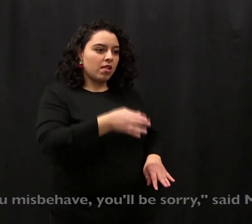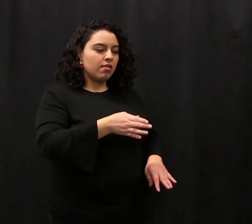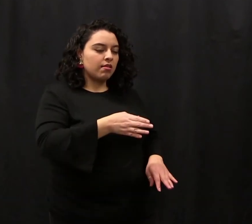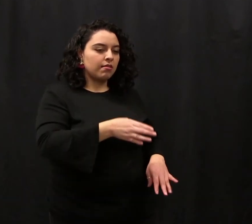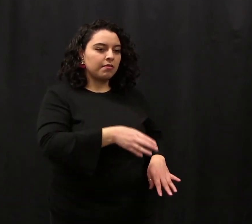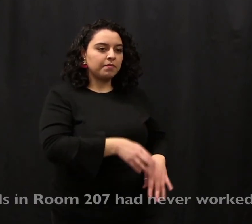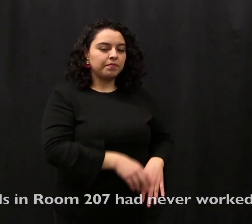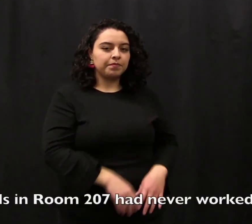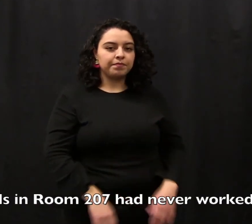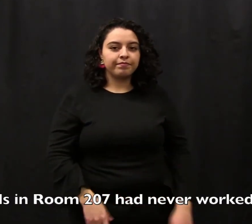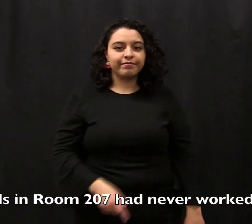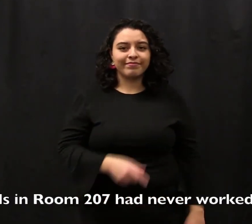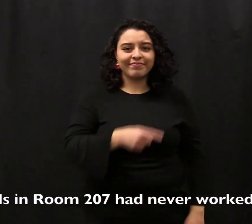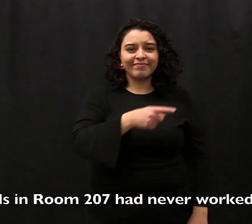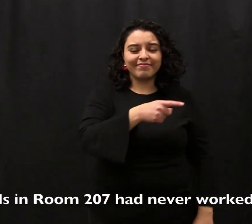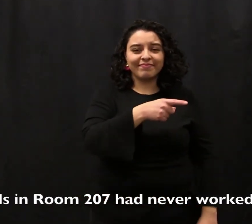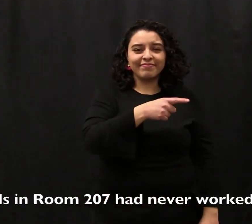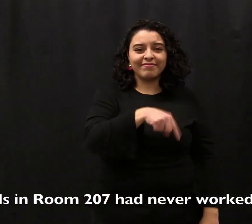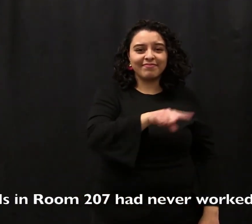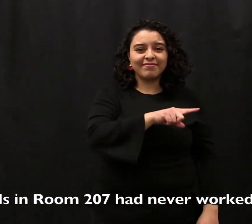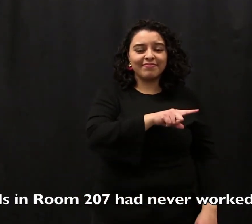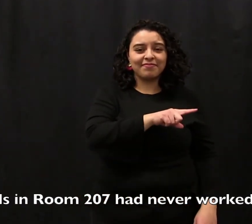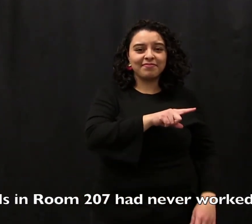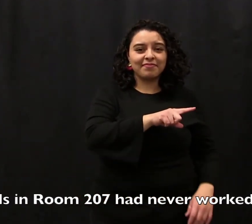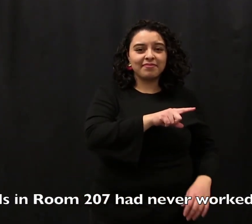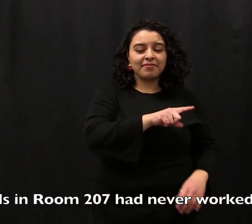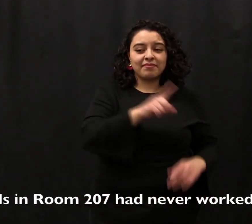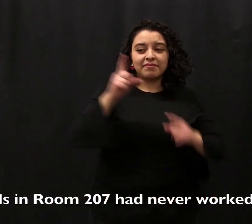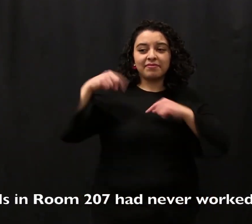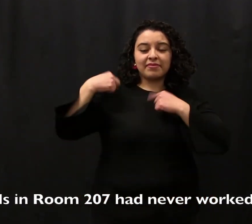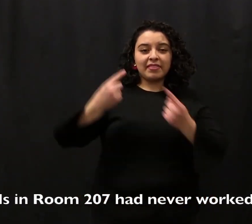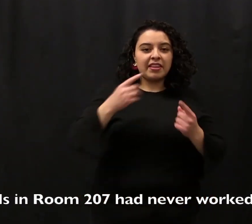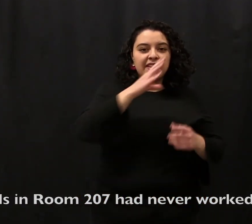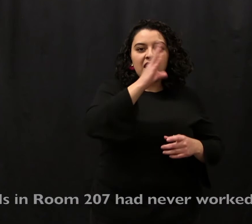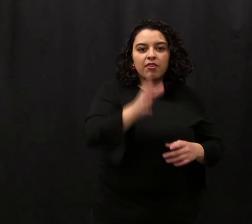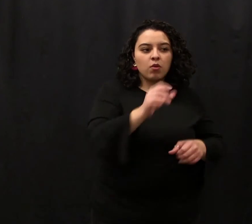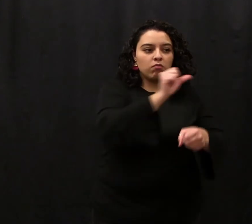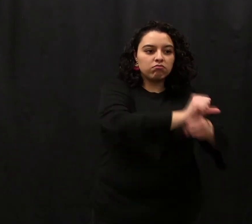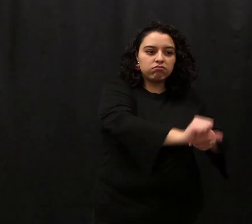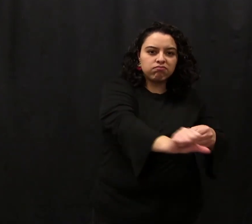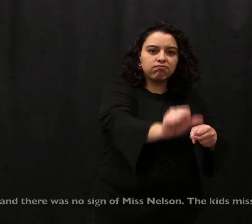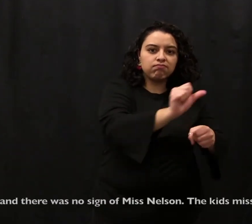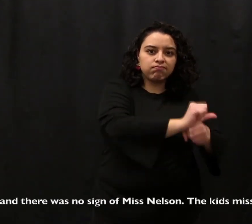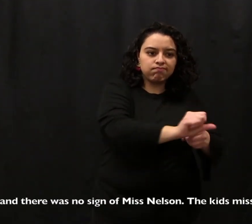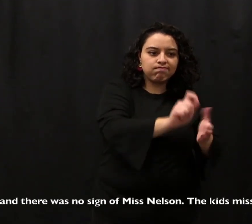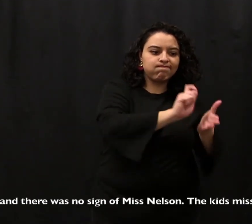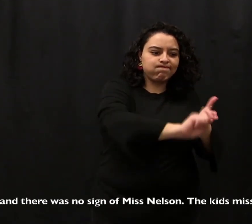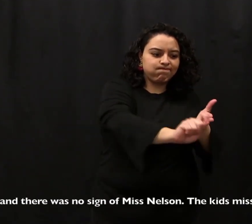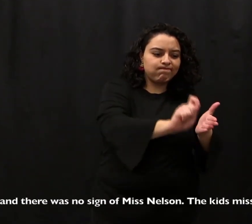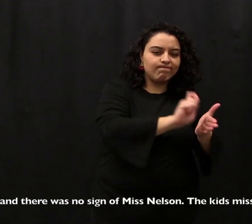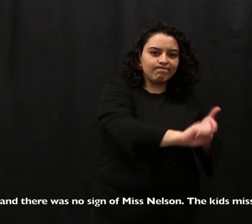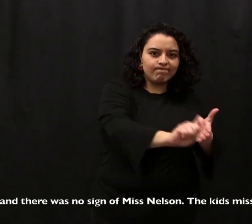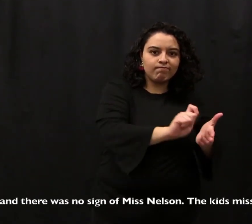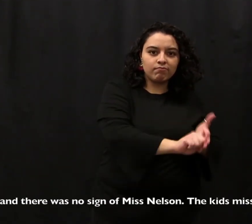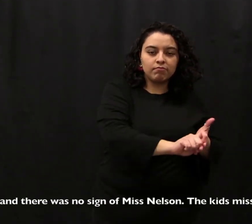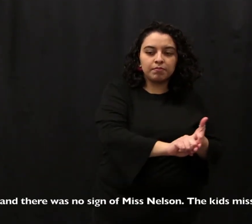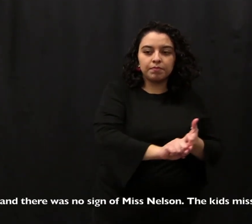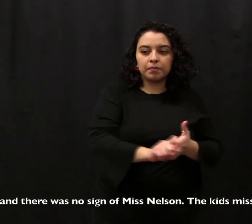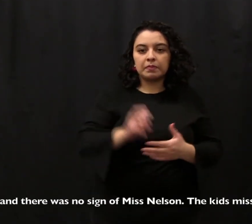The kids in room 207 never worked so hard. Days went by and there was no sign of